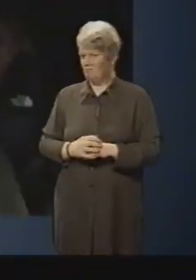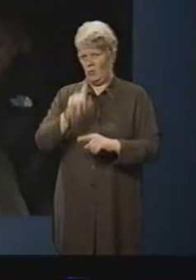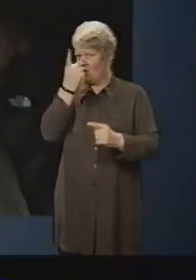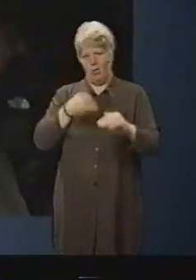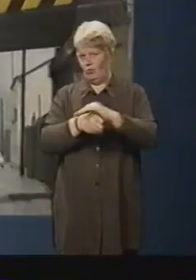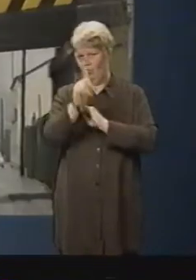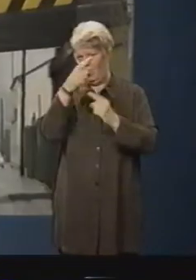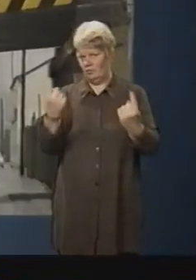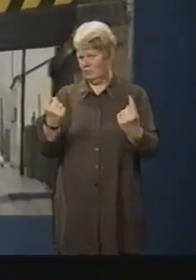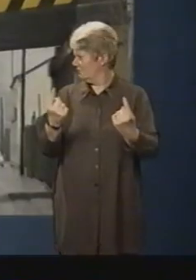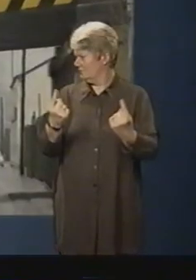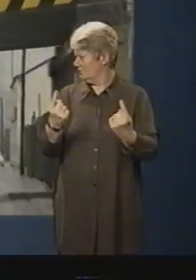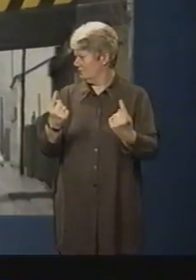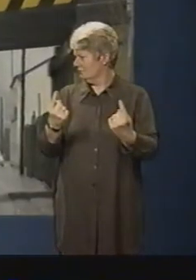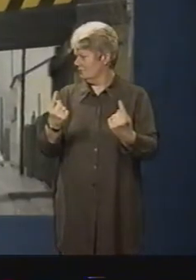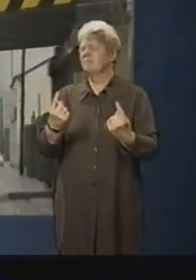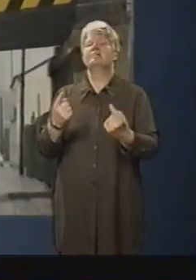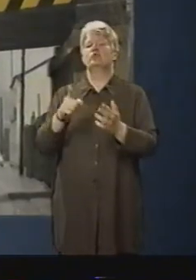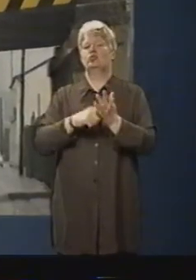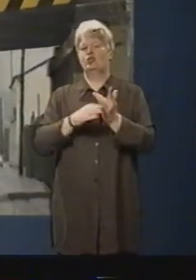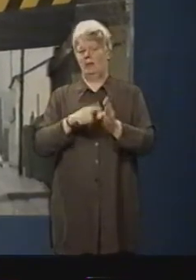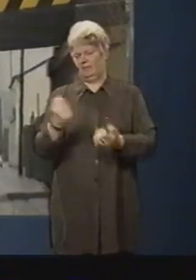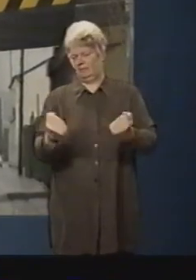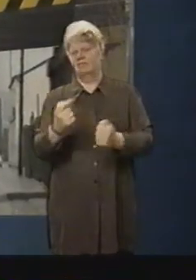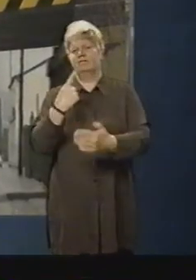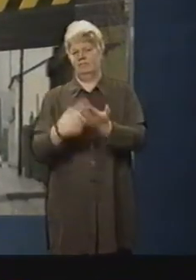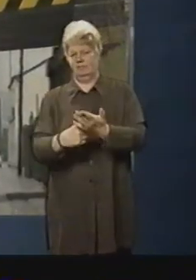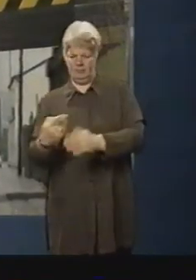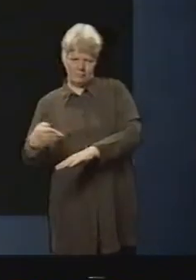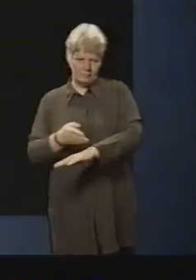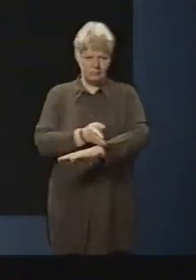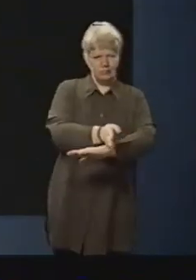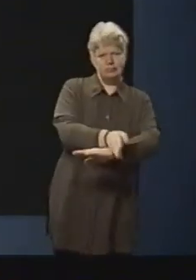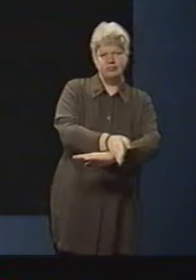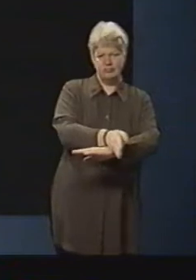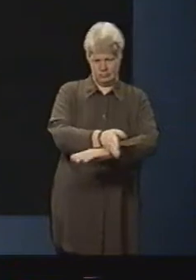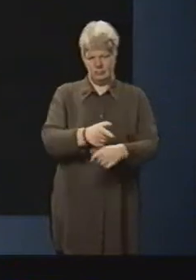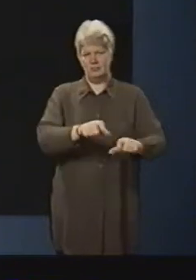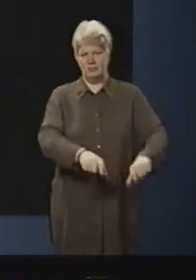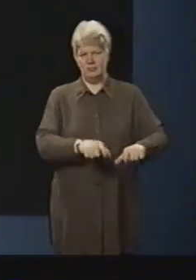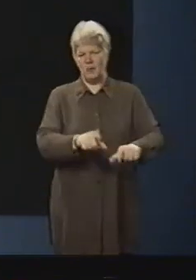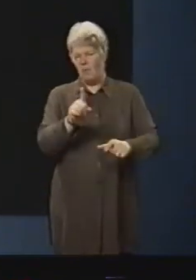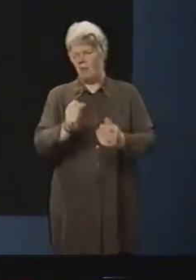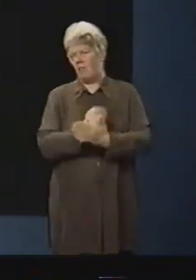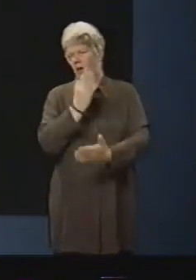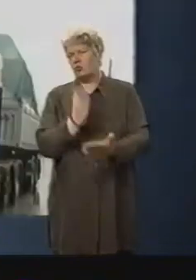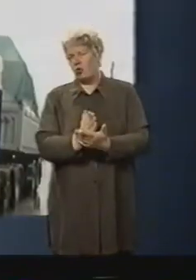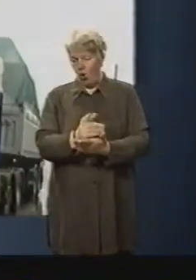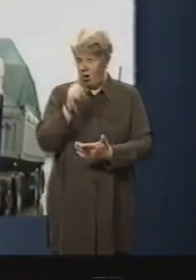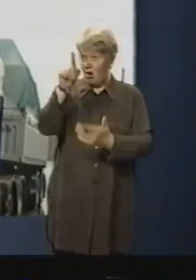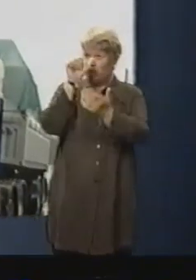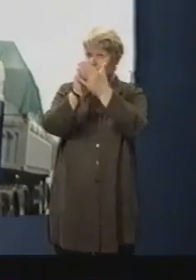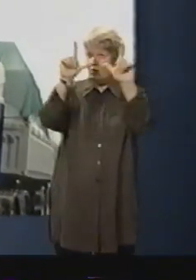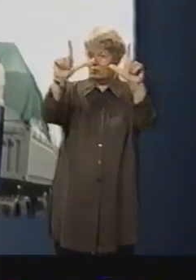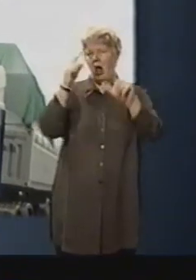No, no, no. Jimmy breaks and stops a safe distance away. But just to double check the system was right, he then